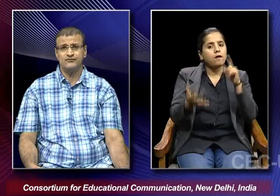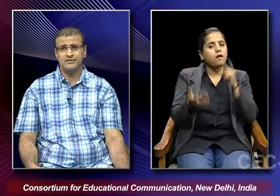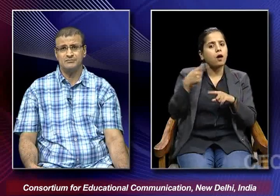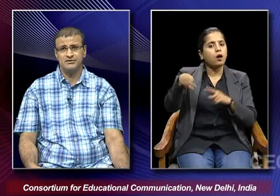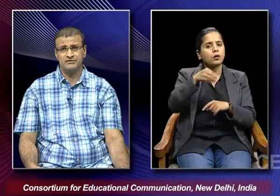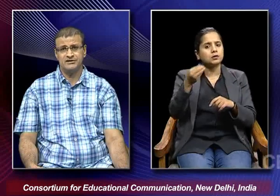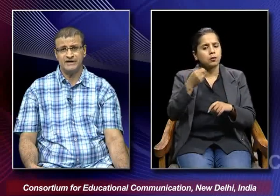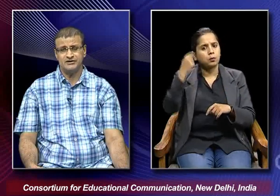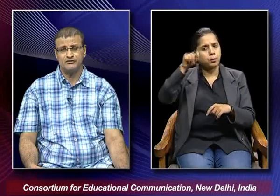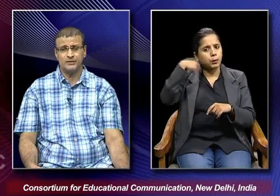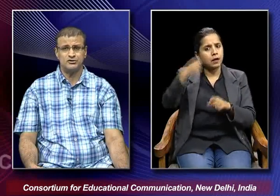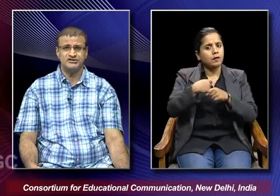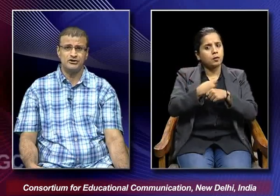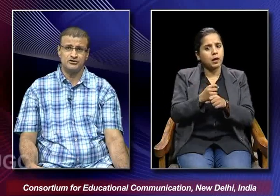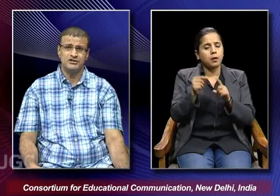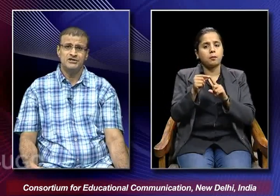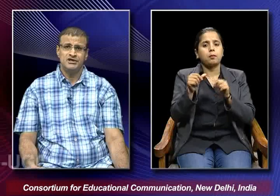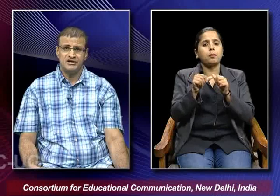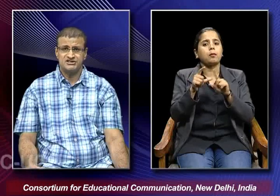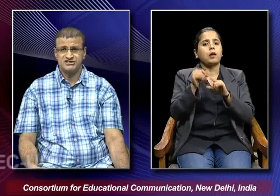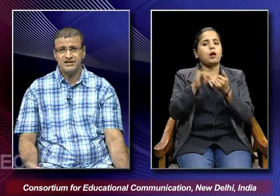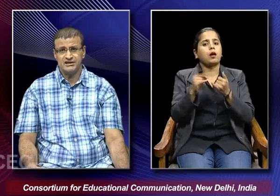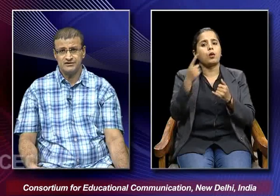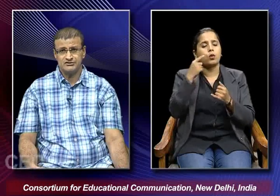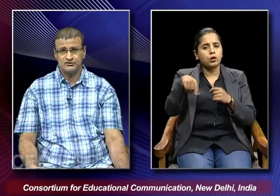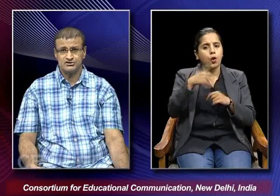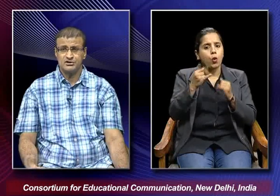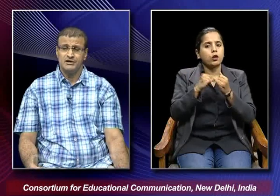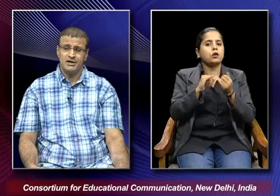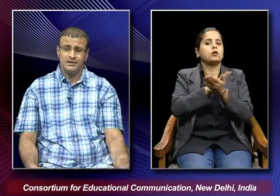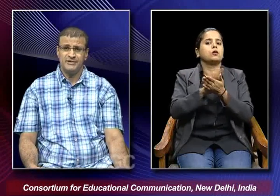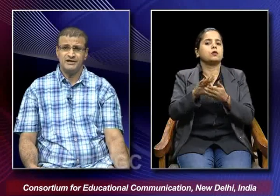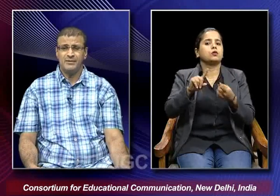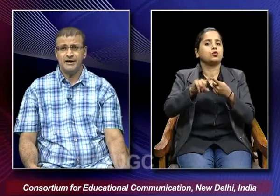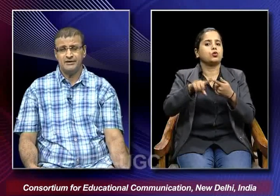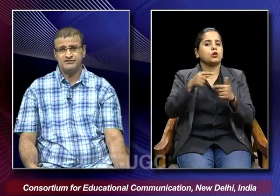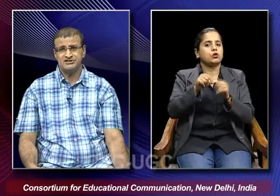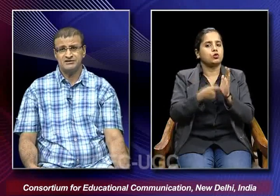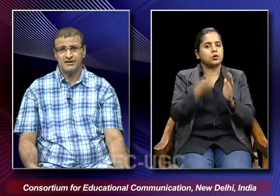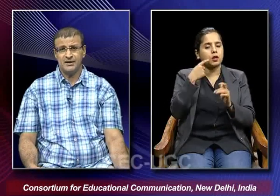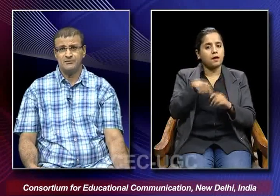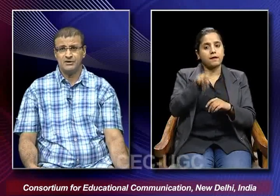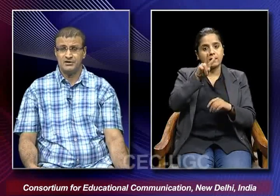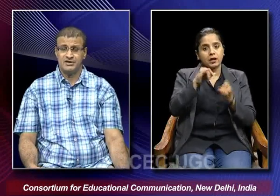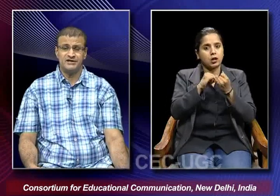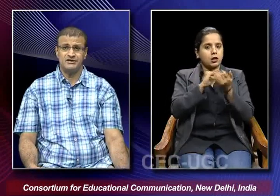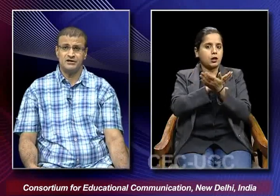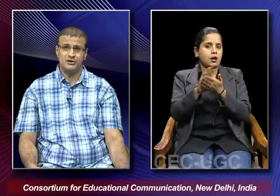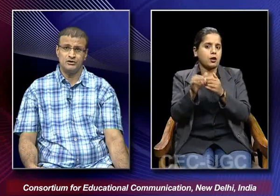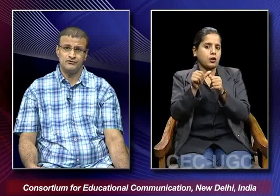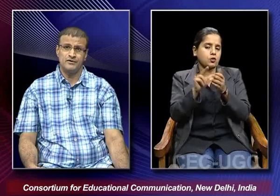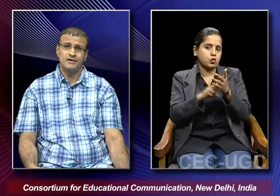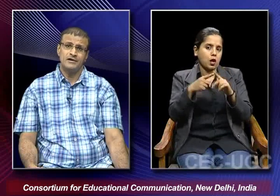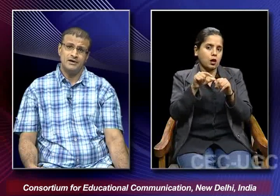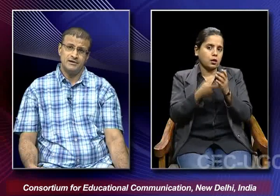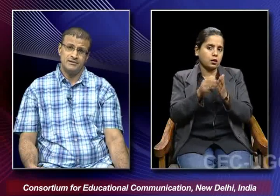a kind of film with the title of podosi or shajari which was made by vishantaram created a